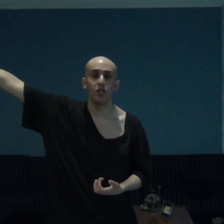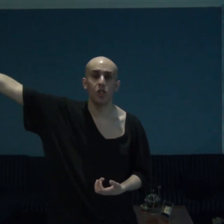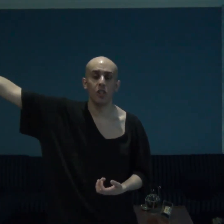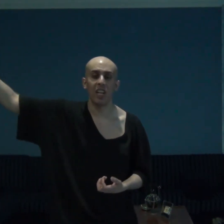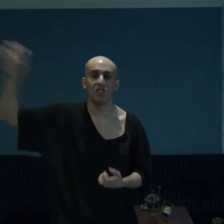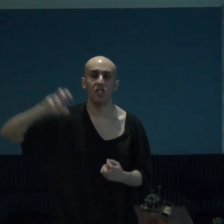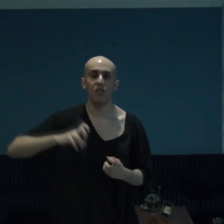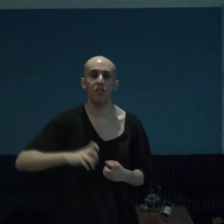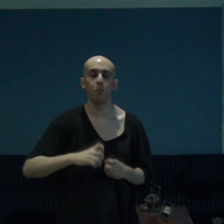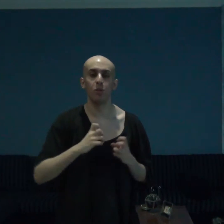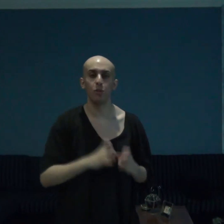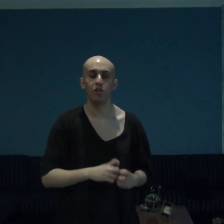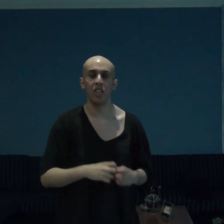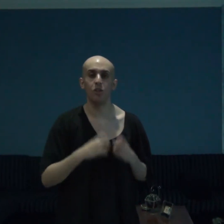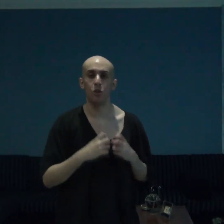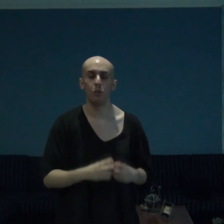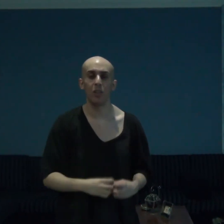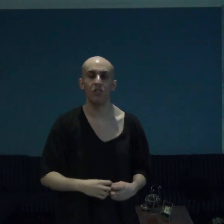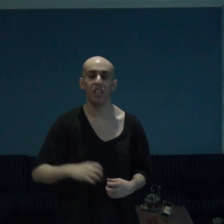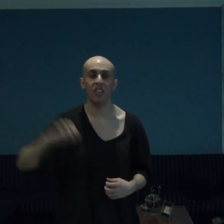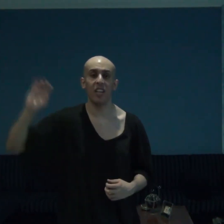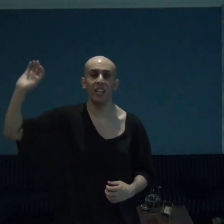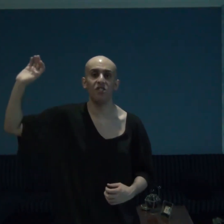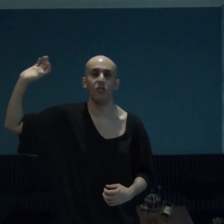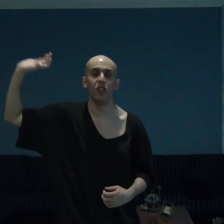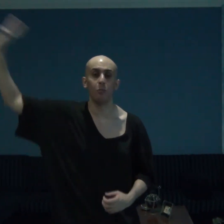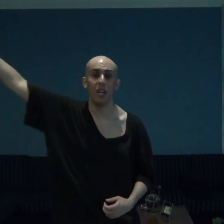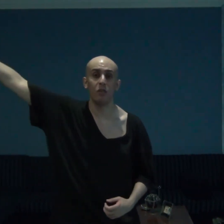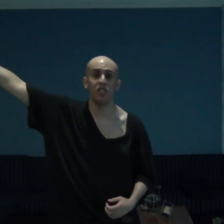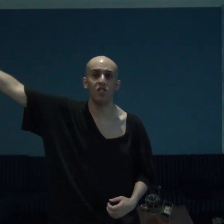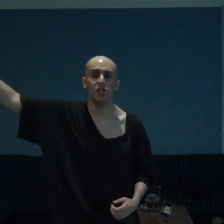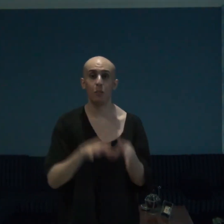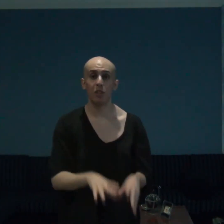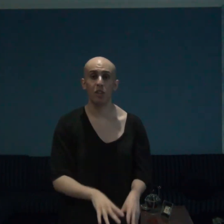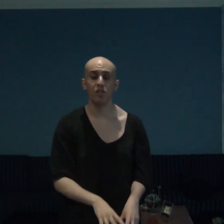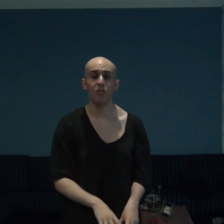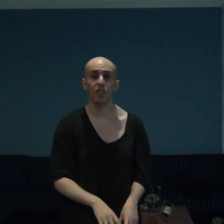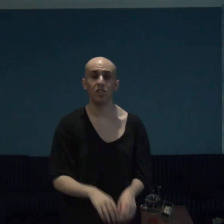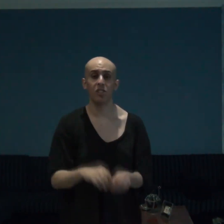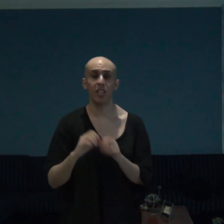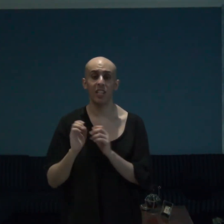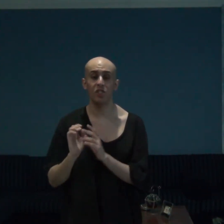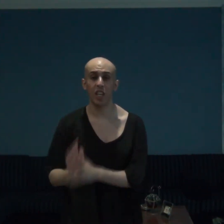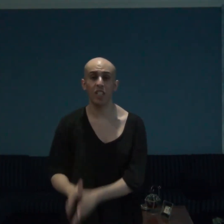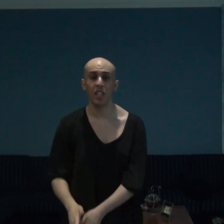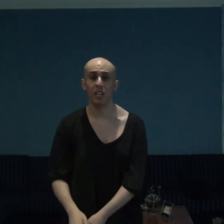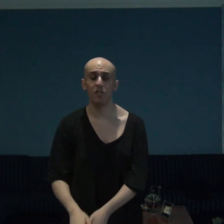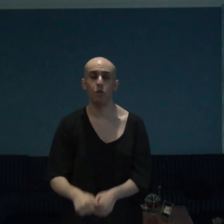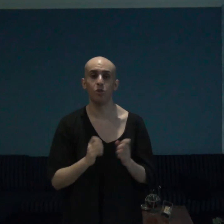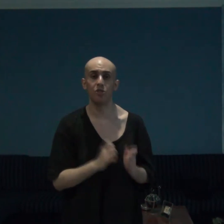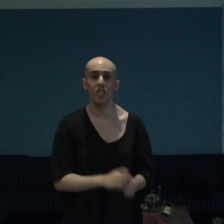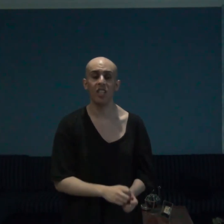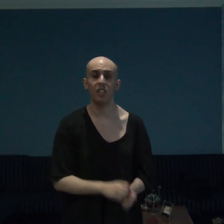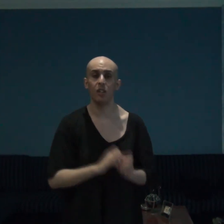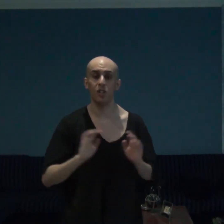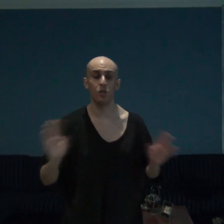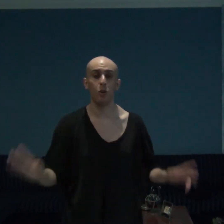Jill had suffered abuse and torment at the hands of her parents and because of this guys and gals Rosine had lost all